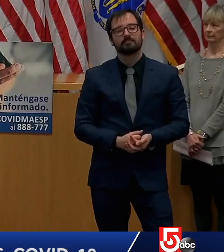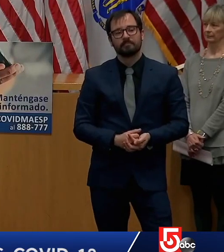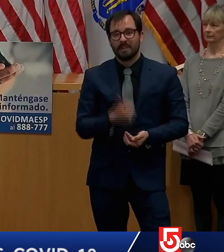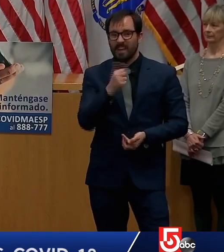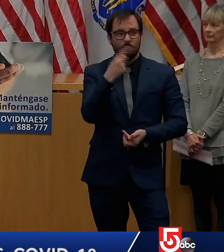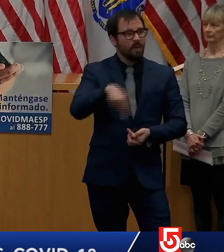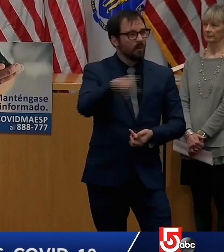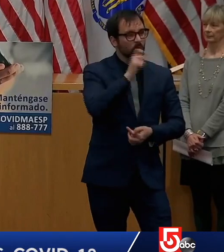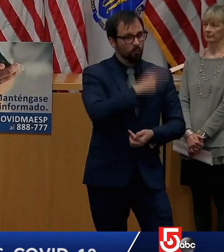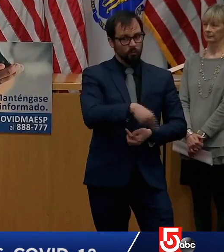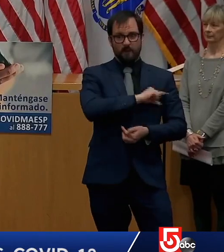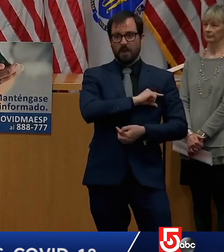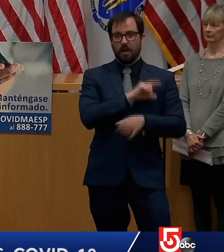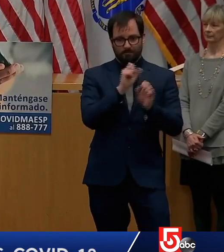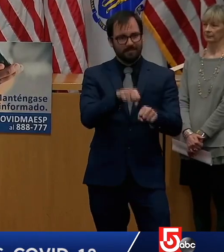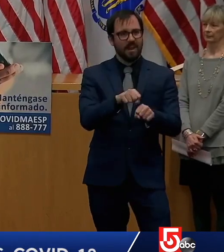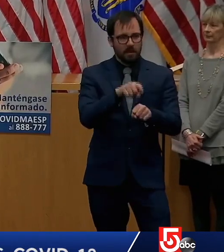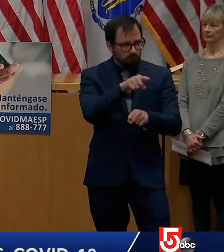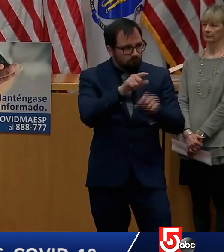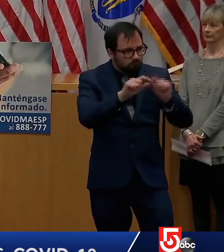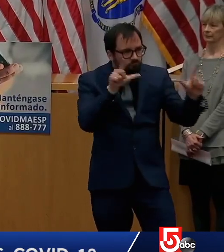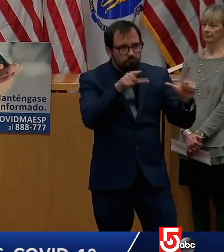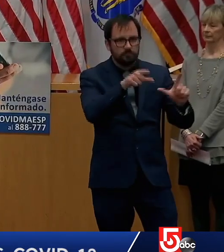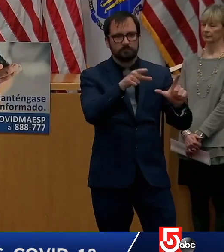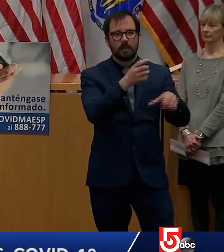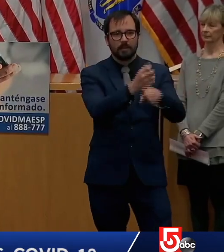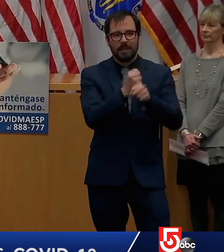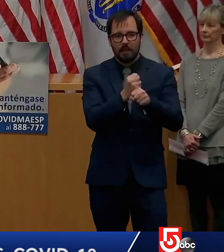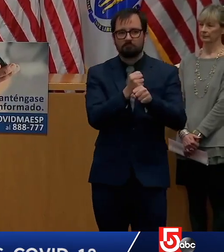to find these educators to support their needs during the closure.